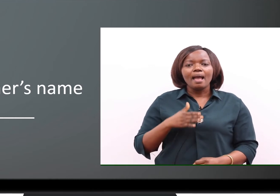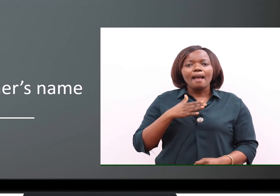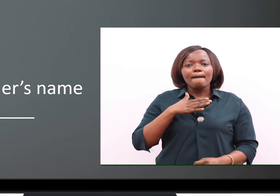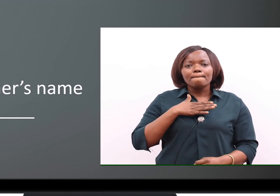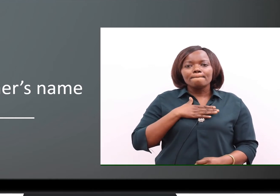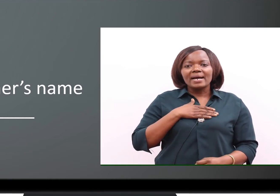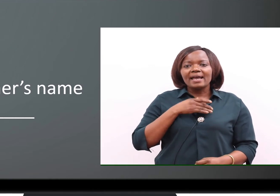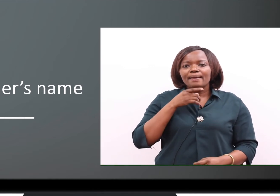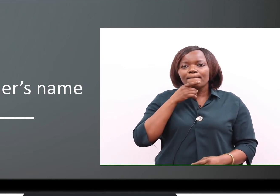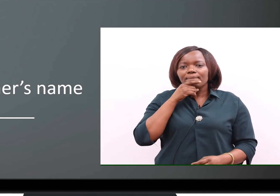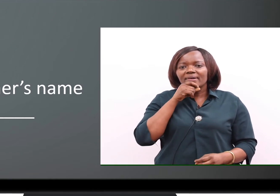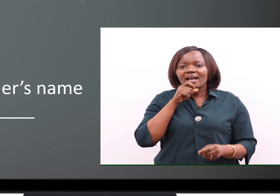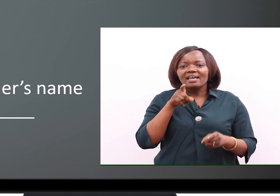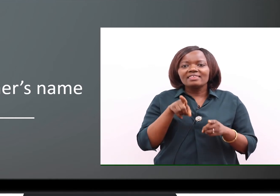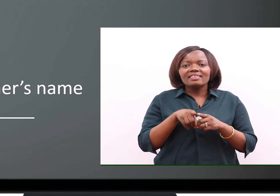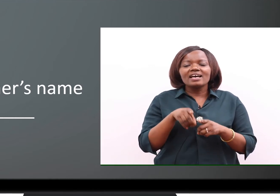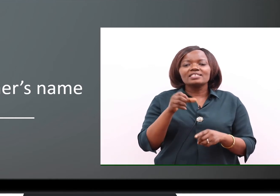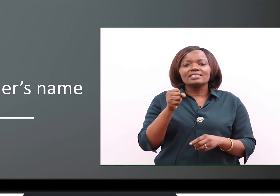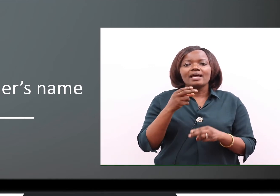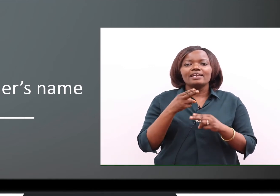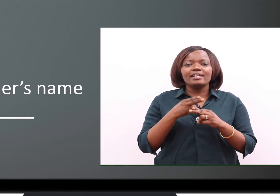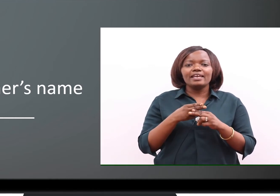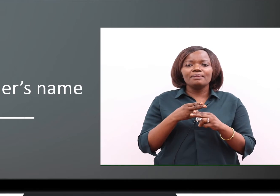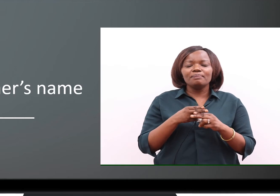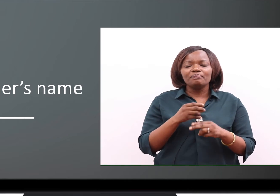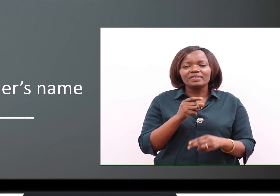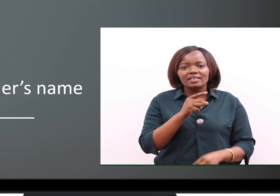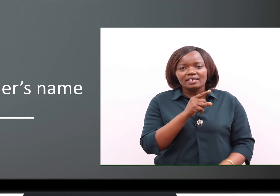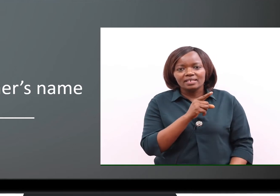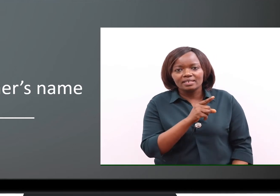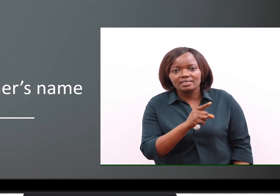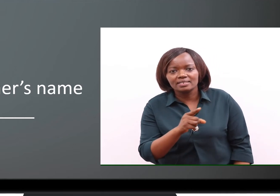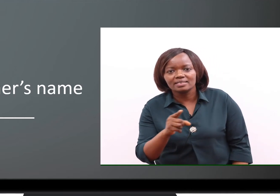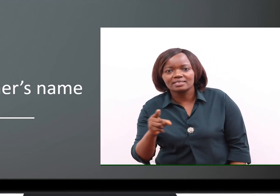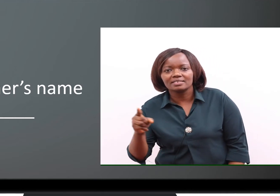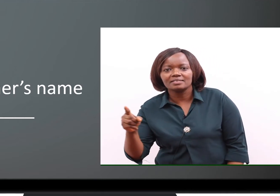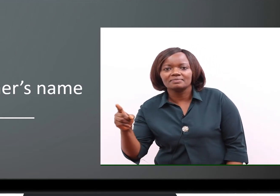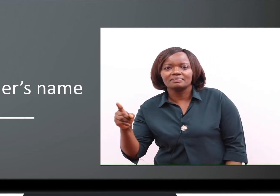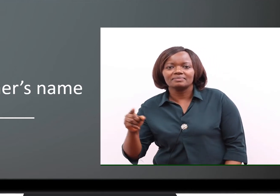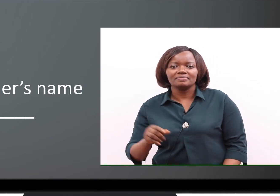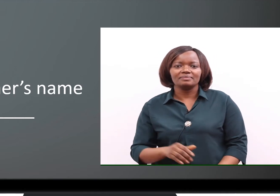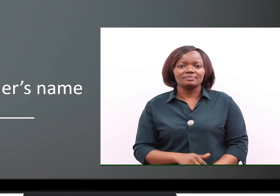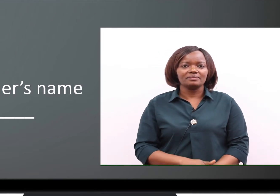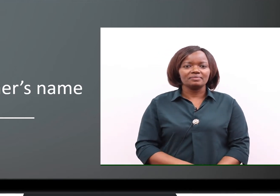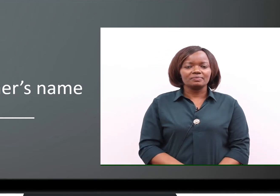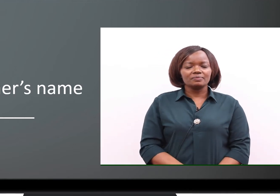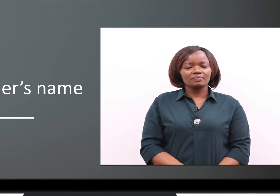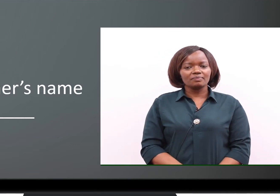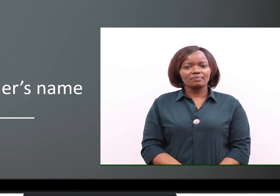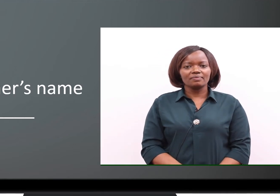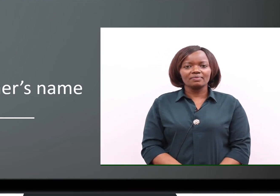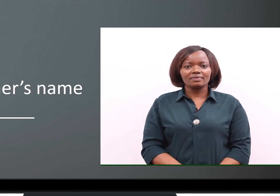My brother's name is...